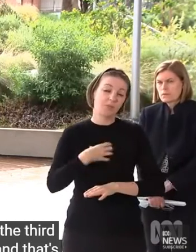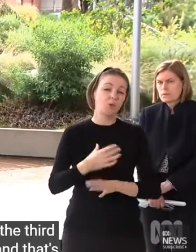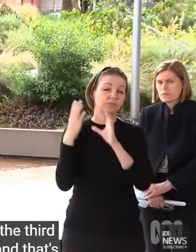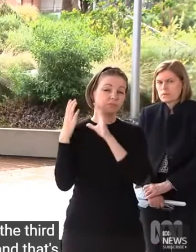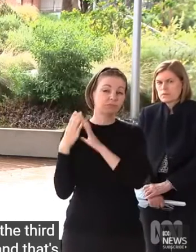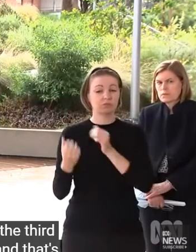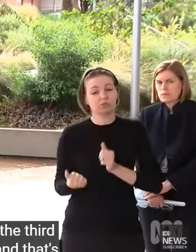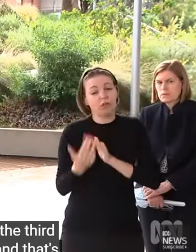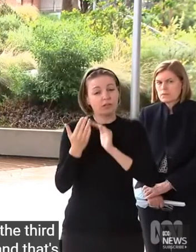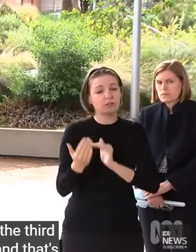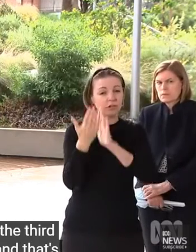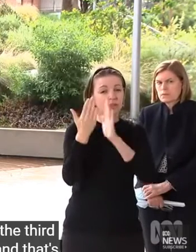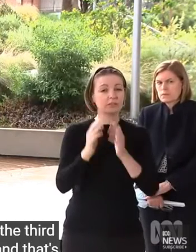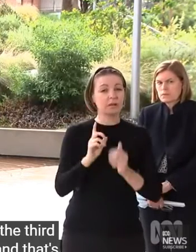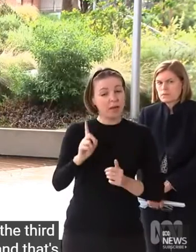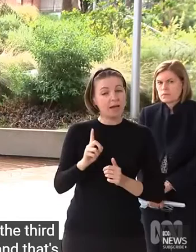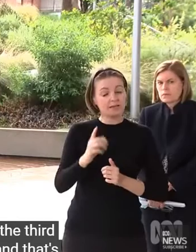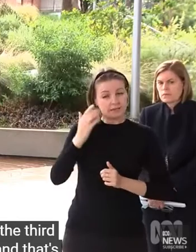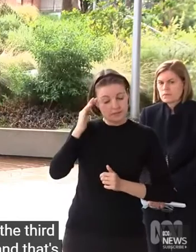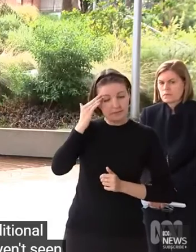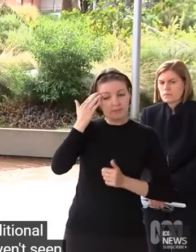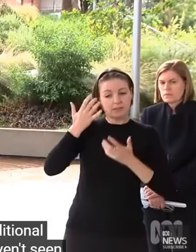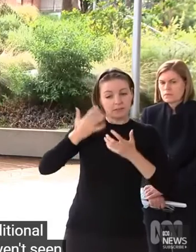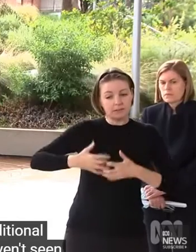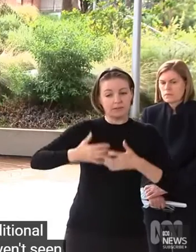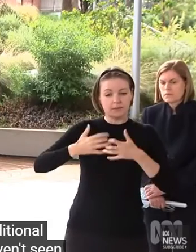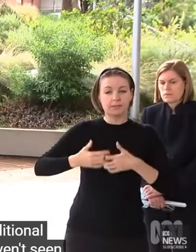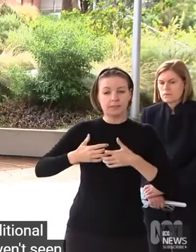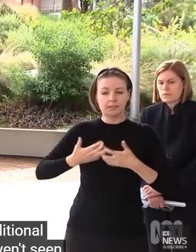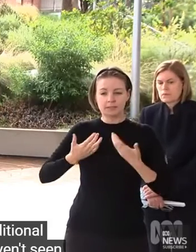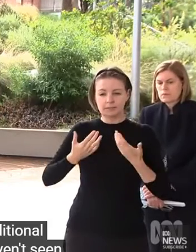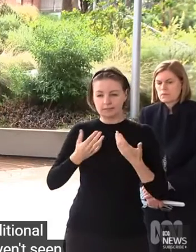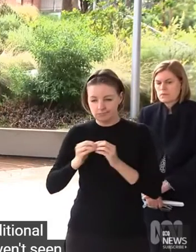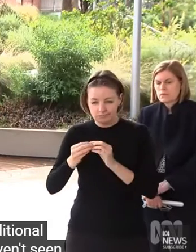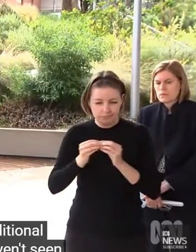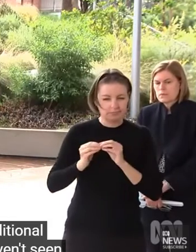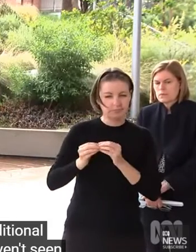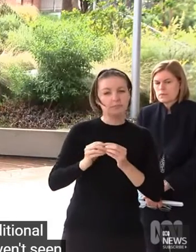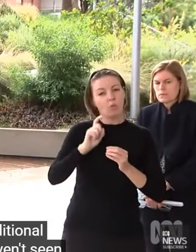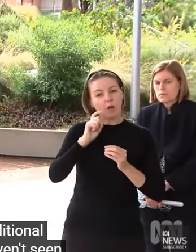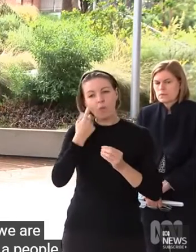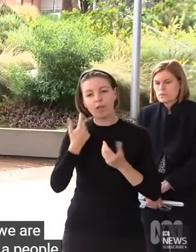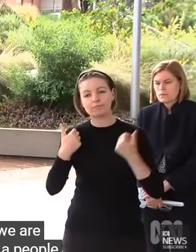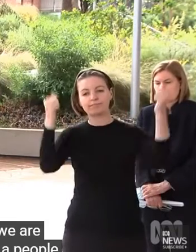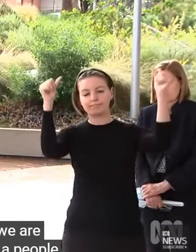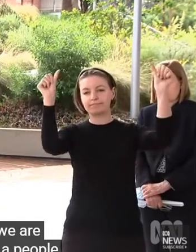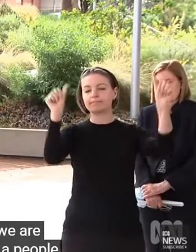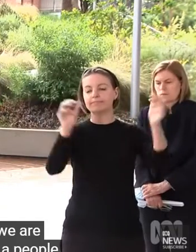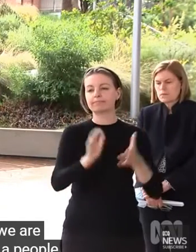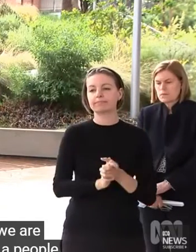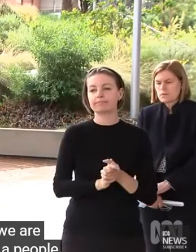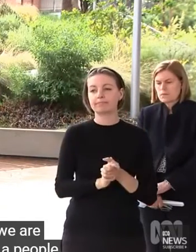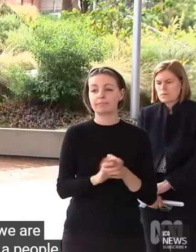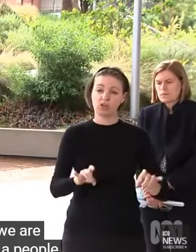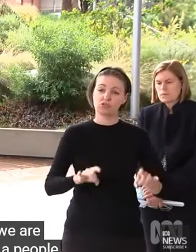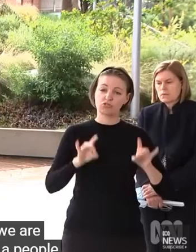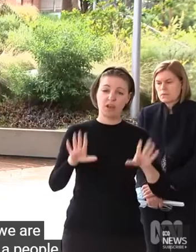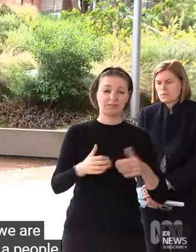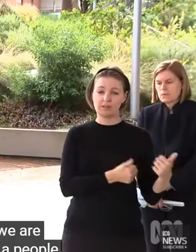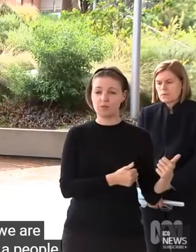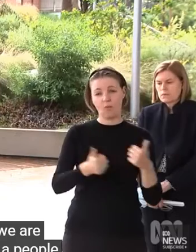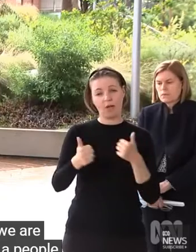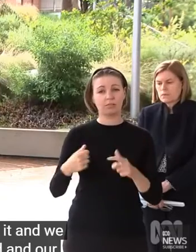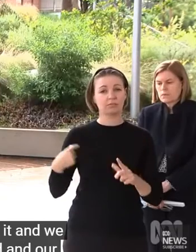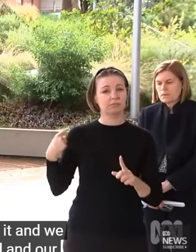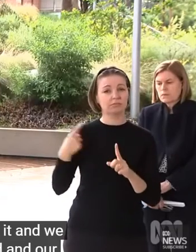But we are working through it. As a people, we're working through it and we will get through it. And our country is still tall during this pandemic